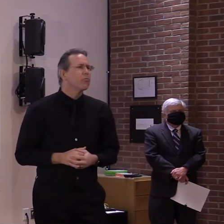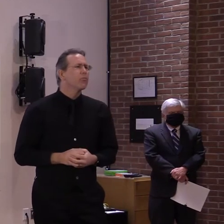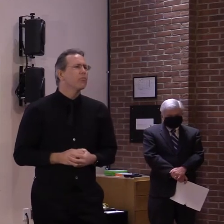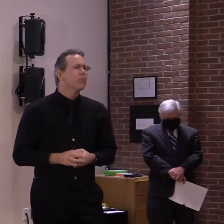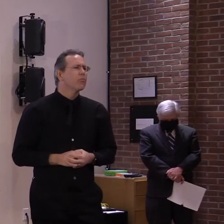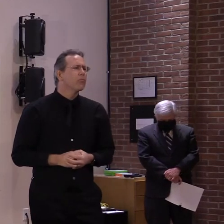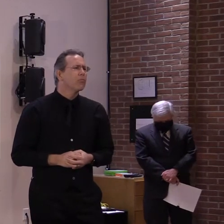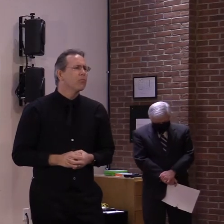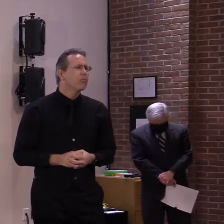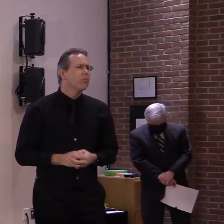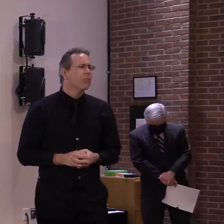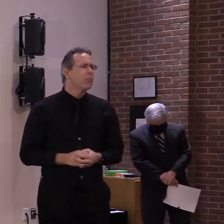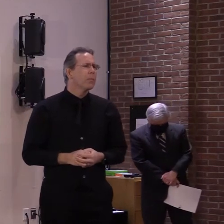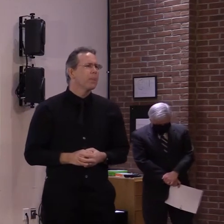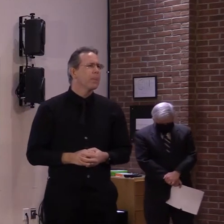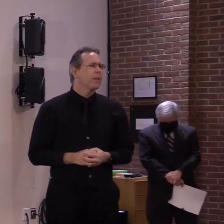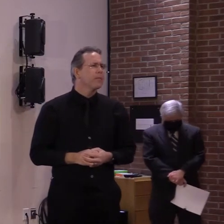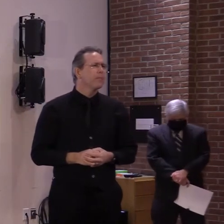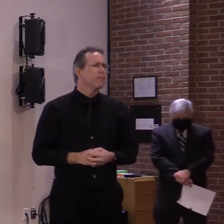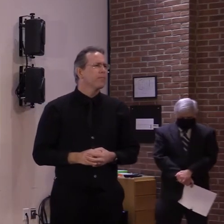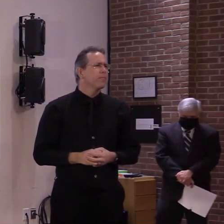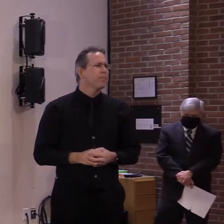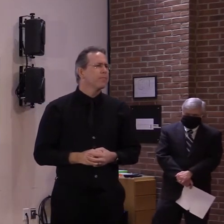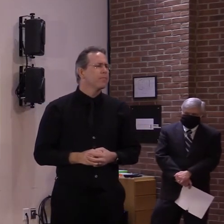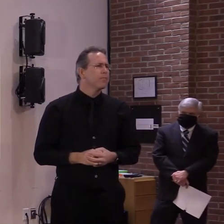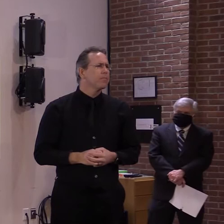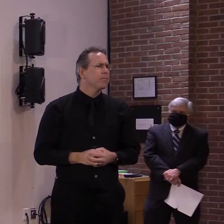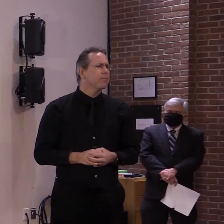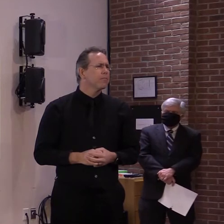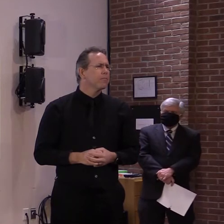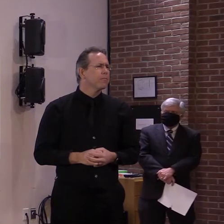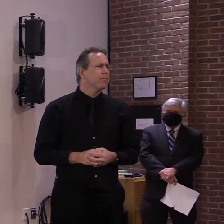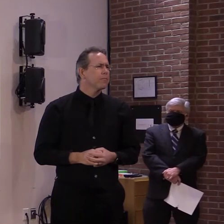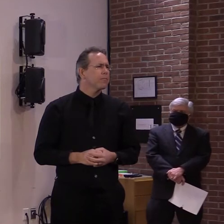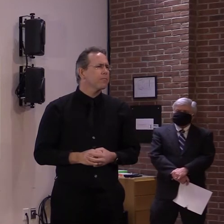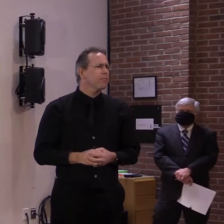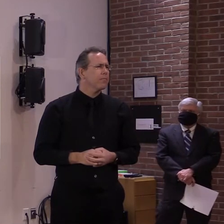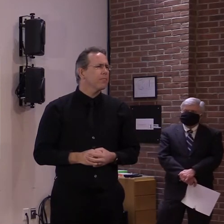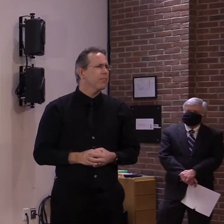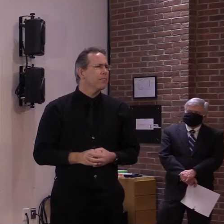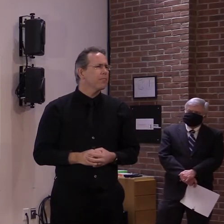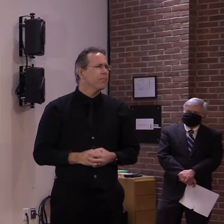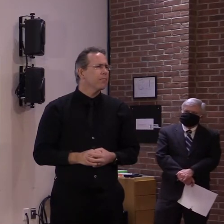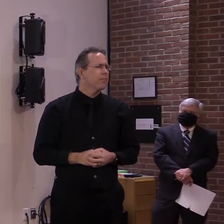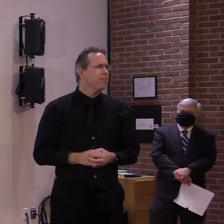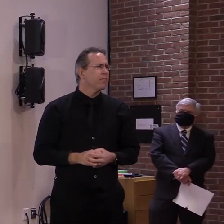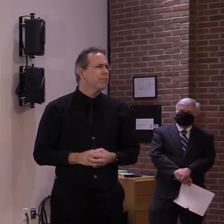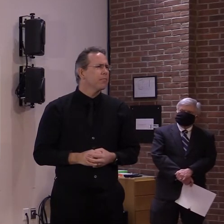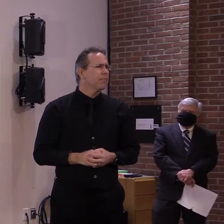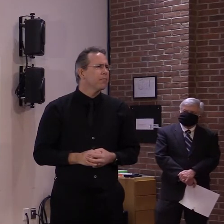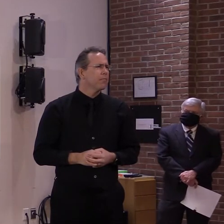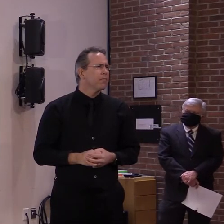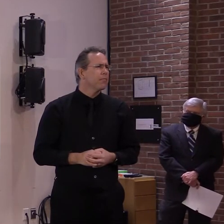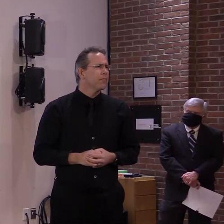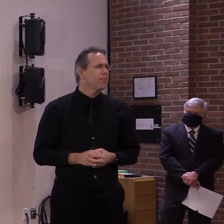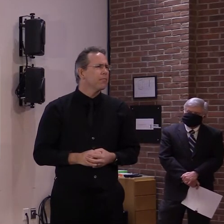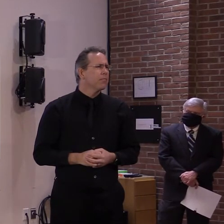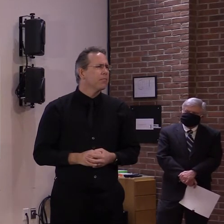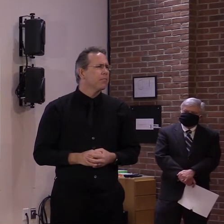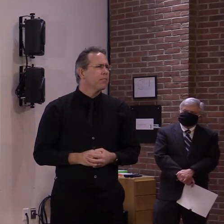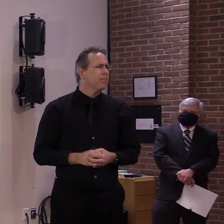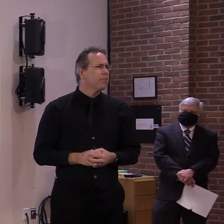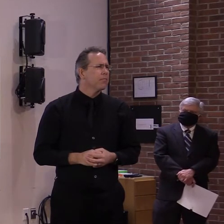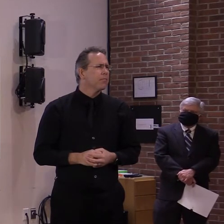outlined today, HHS and the Biden people were talking about 65-plus and releasing all second-dose inventories.